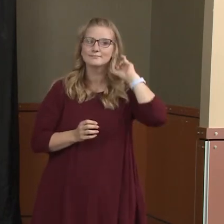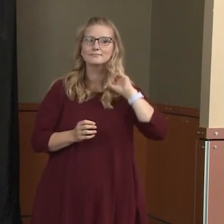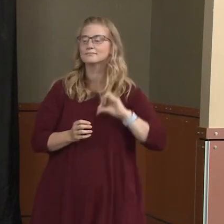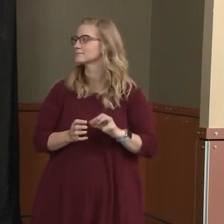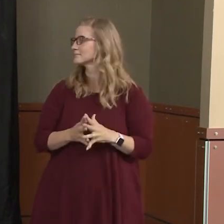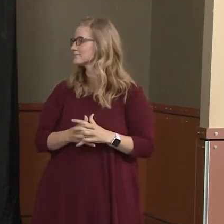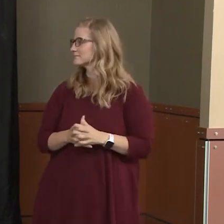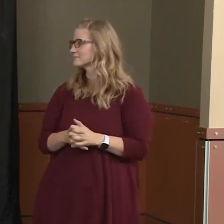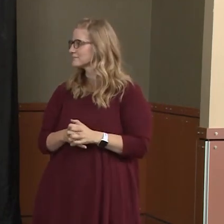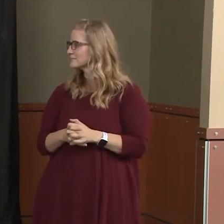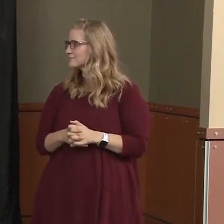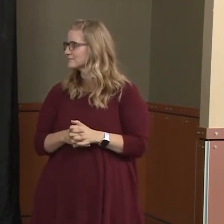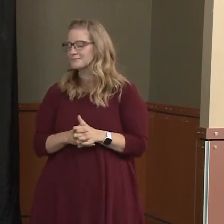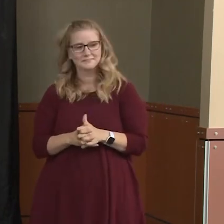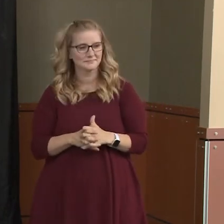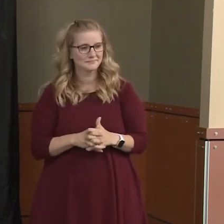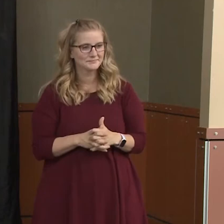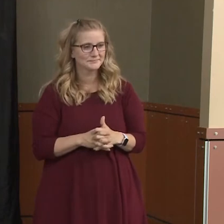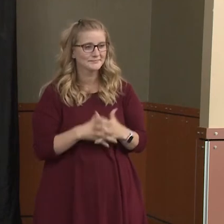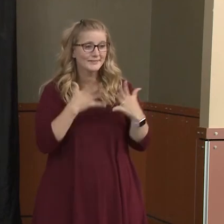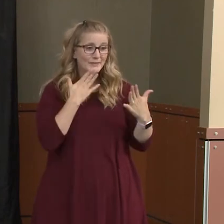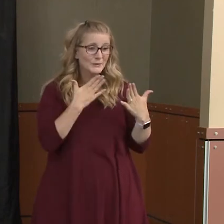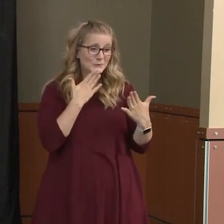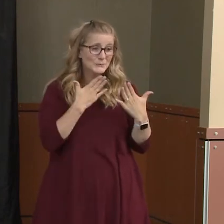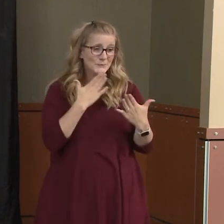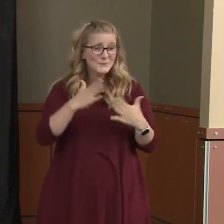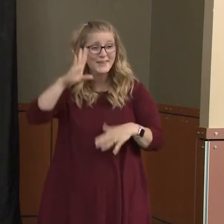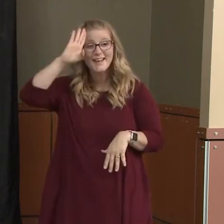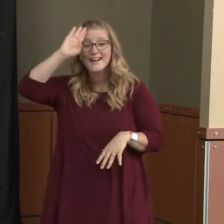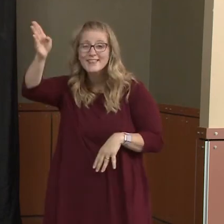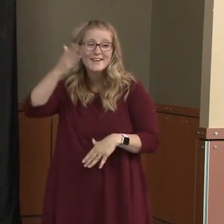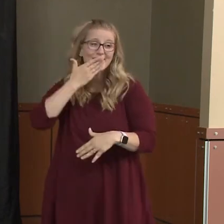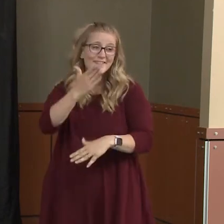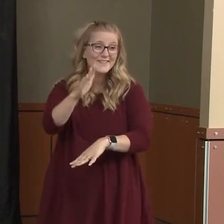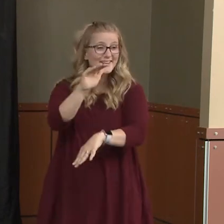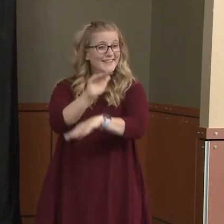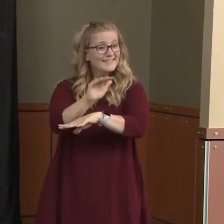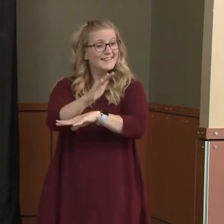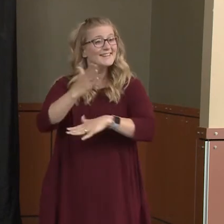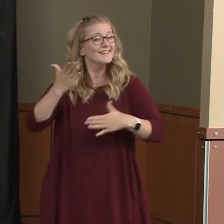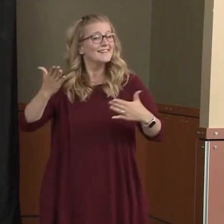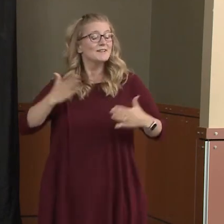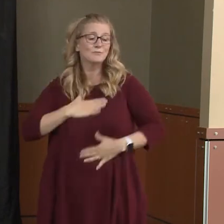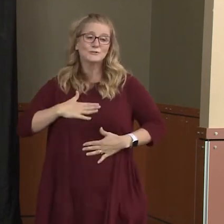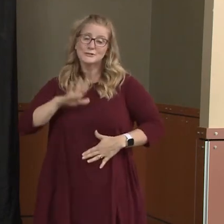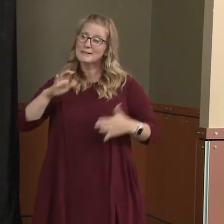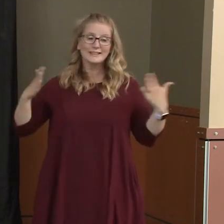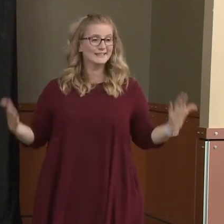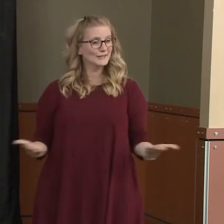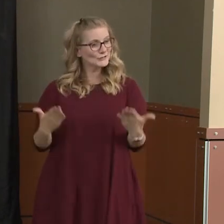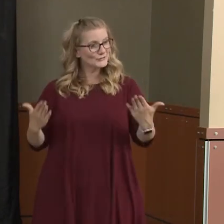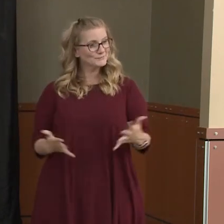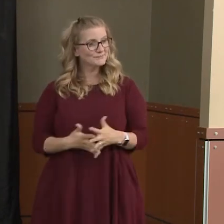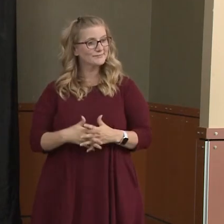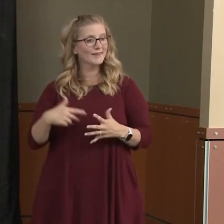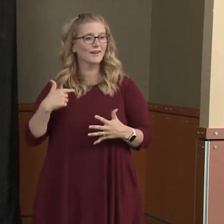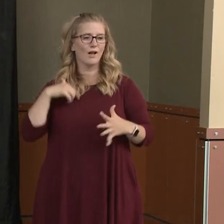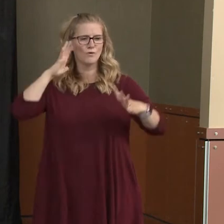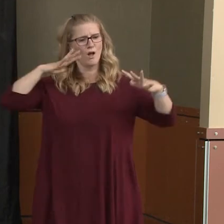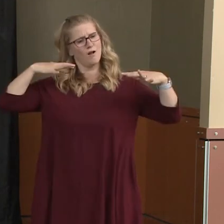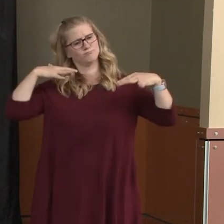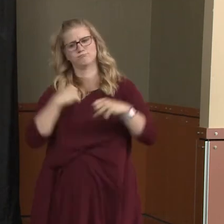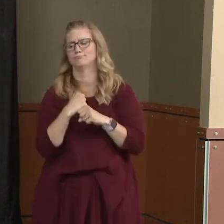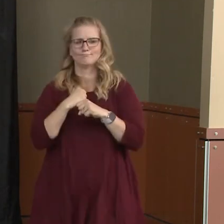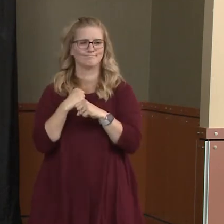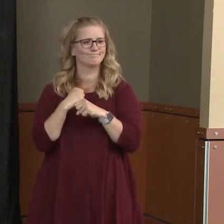Thank you very much. Hello, good evening. It's a pleasure for me to be here today. I'm just going to give us a very short and quick summary